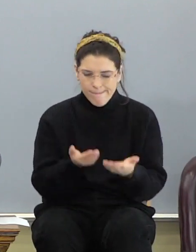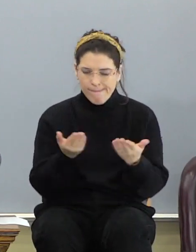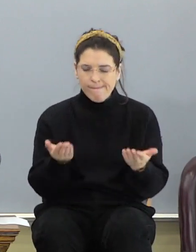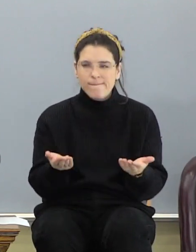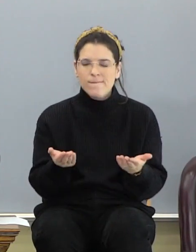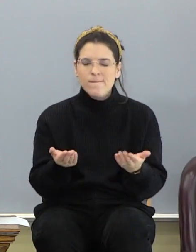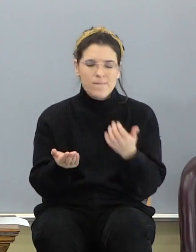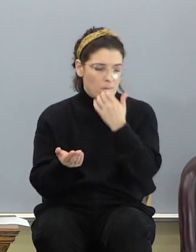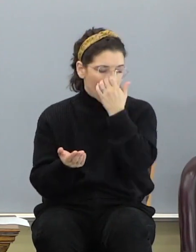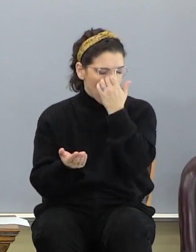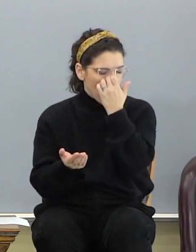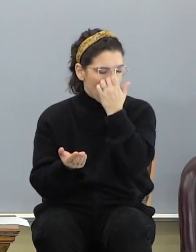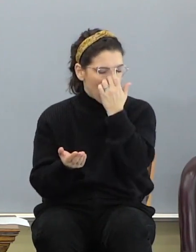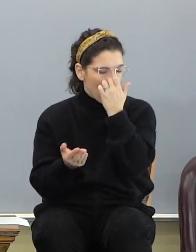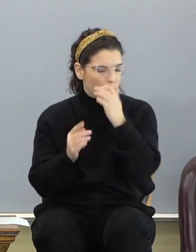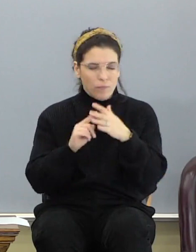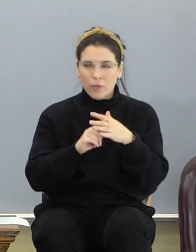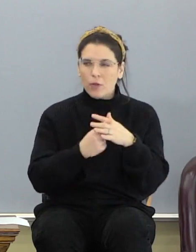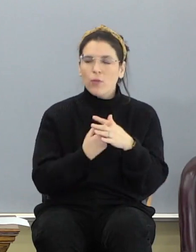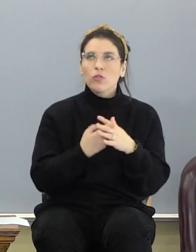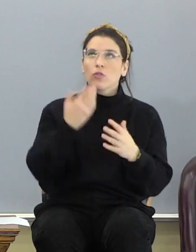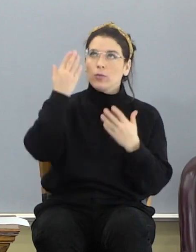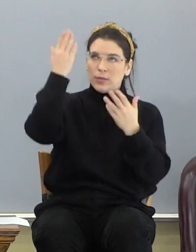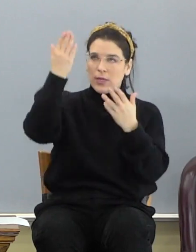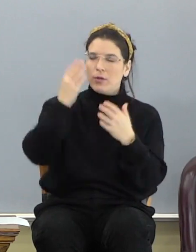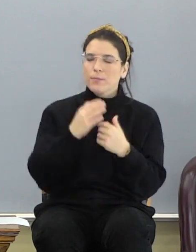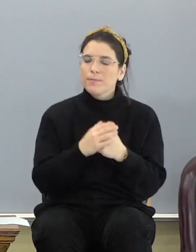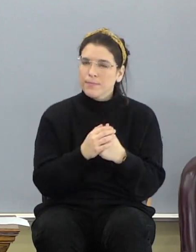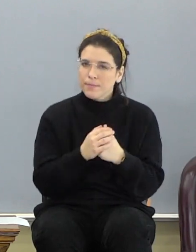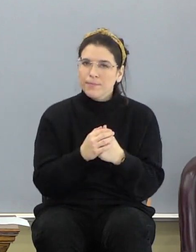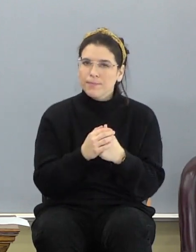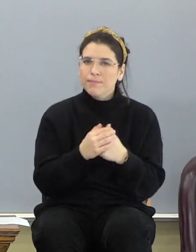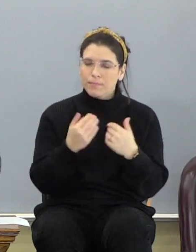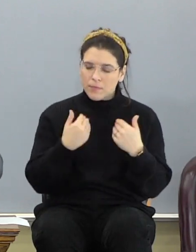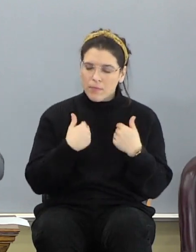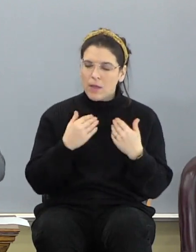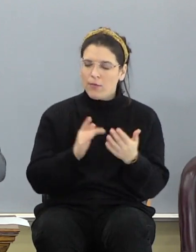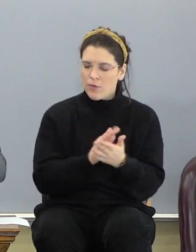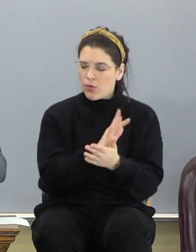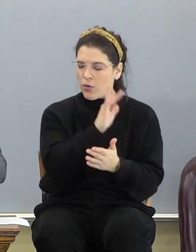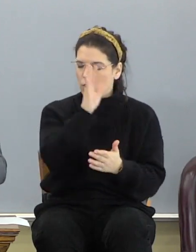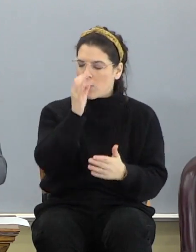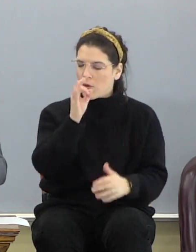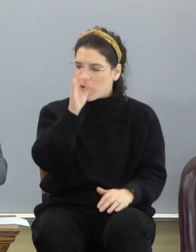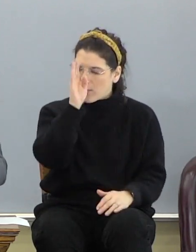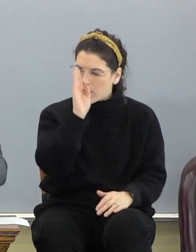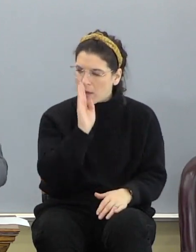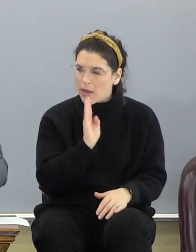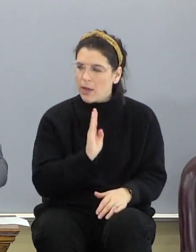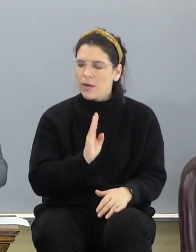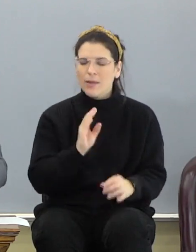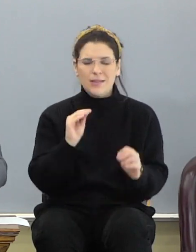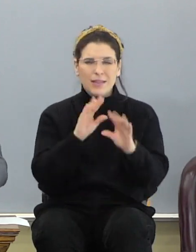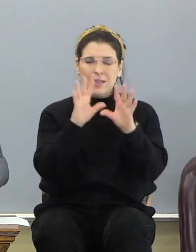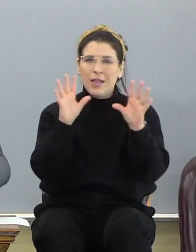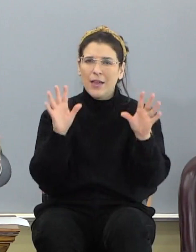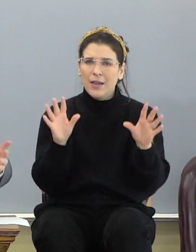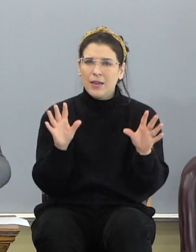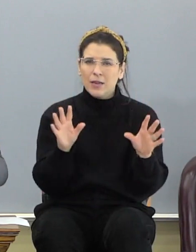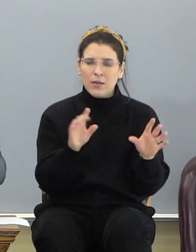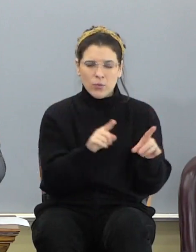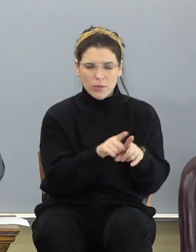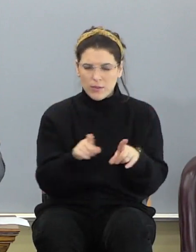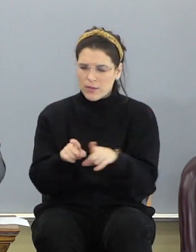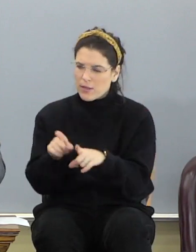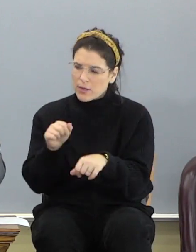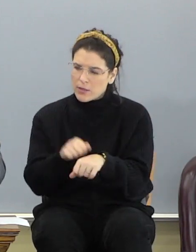the original was up there. Having the glory of God, Ezra Light, was likened to